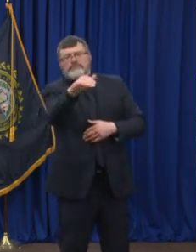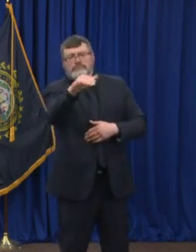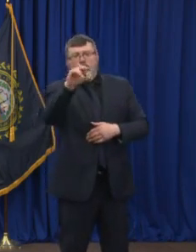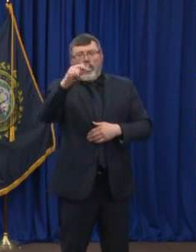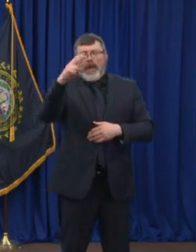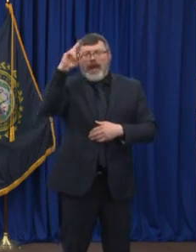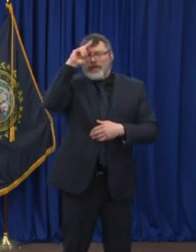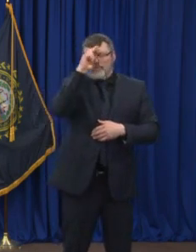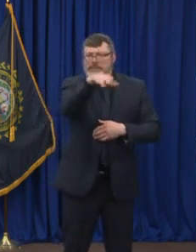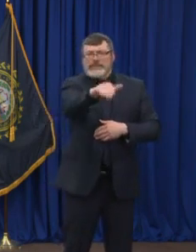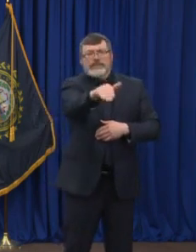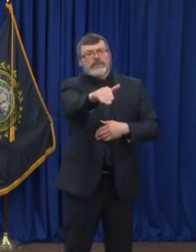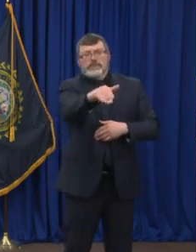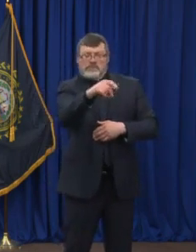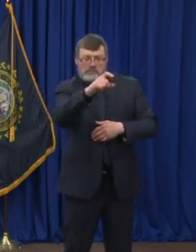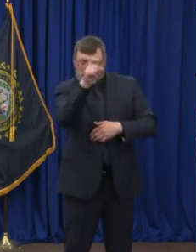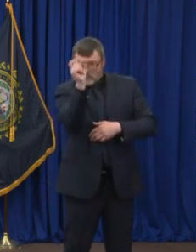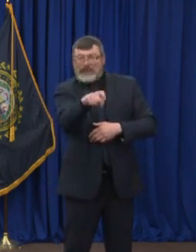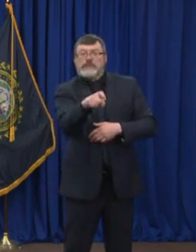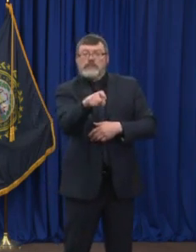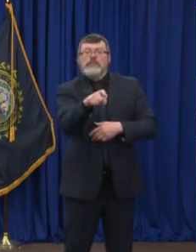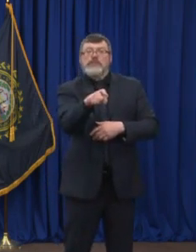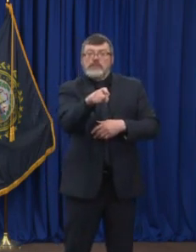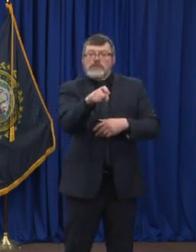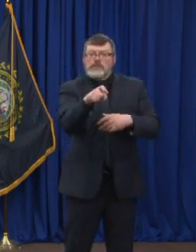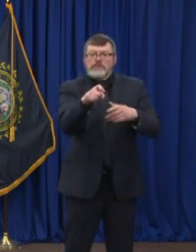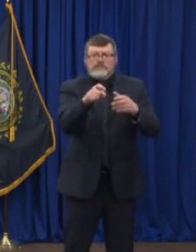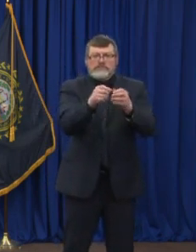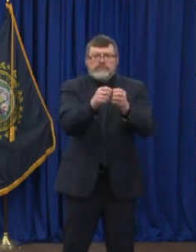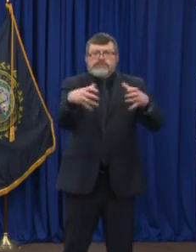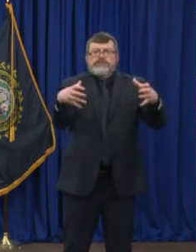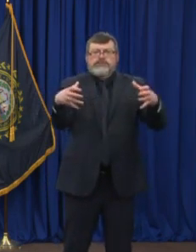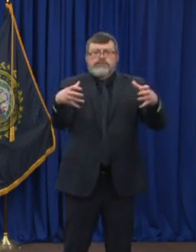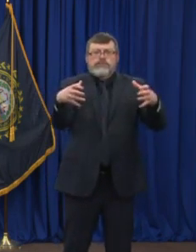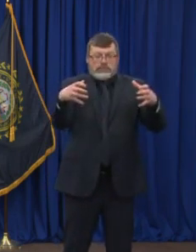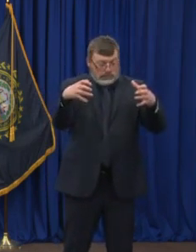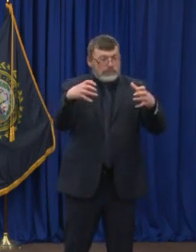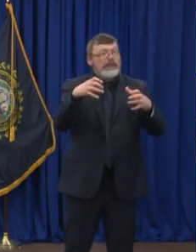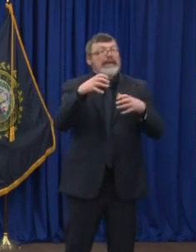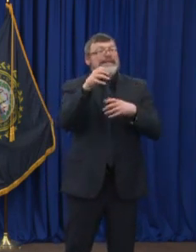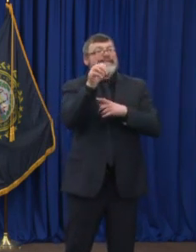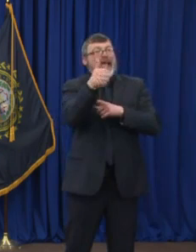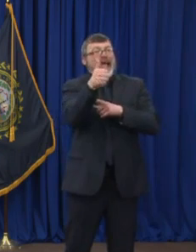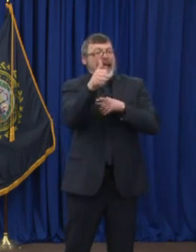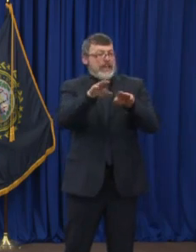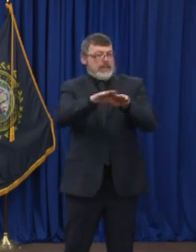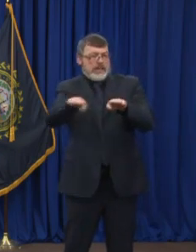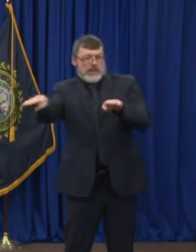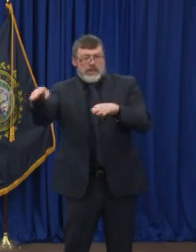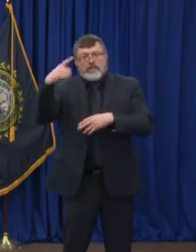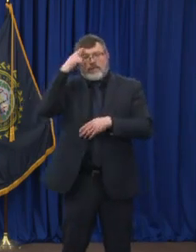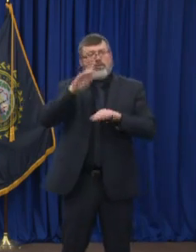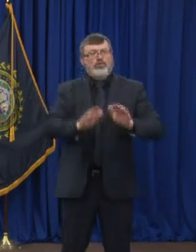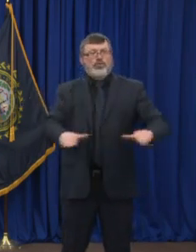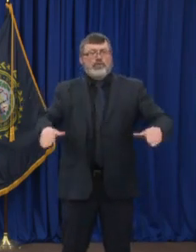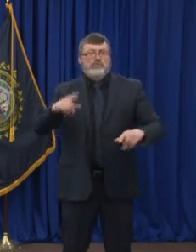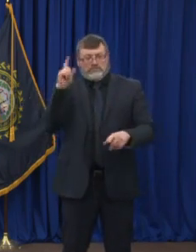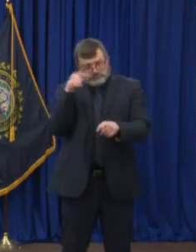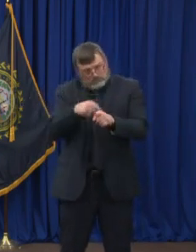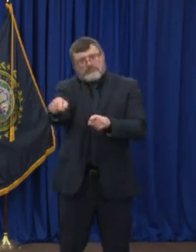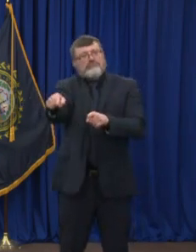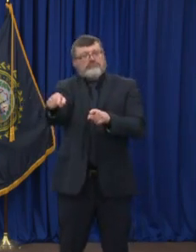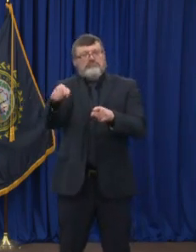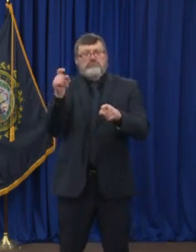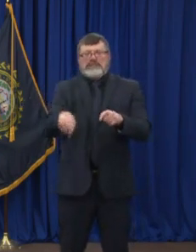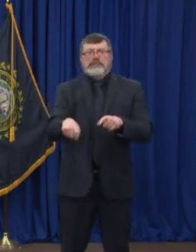done for many, many years and just transitioned out of children last year. So we are going to allocate one of the